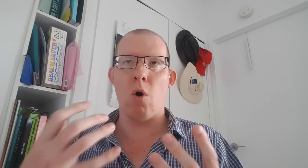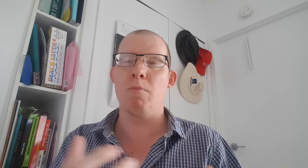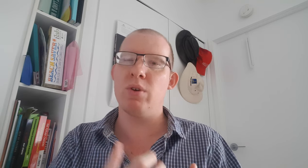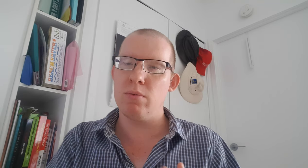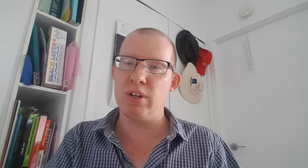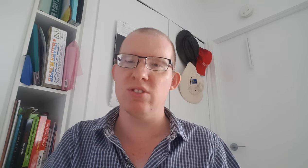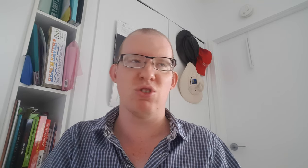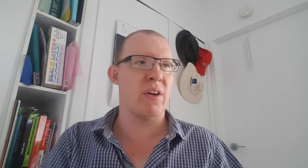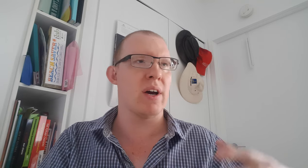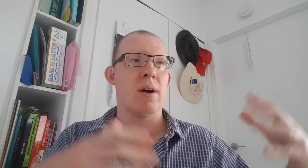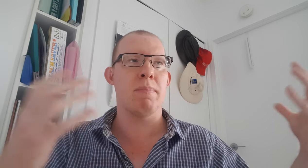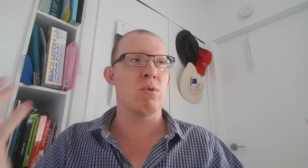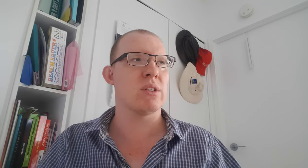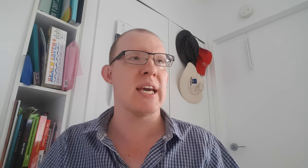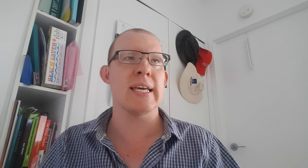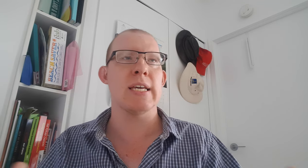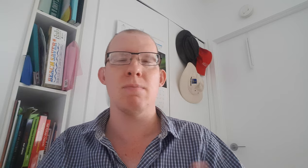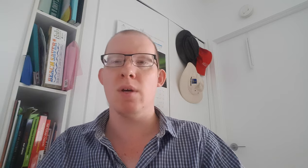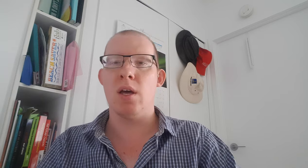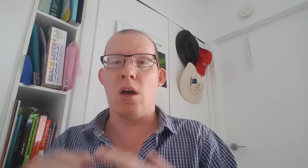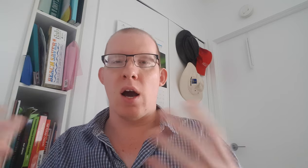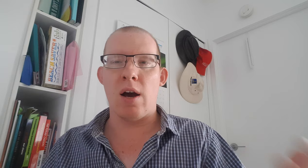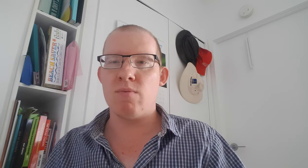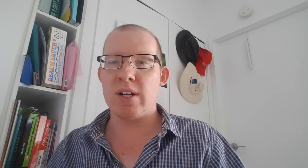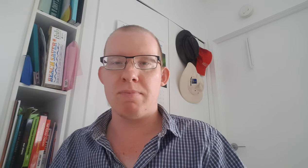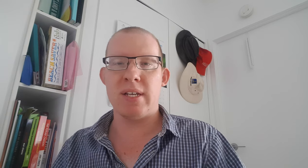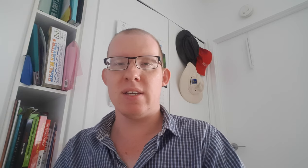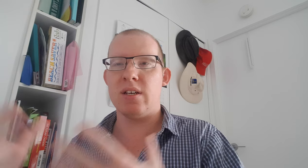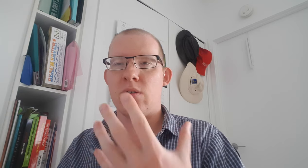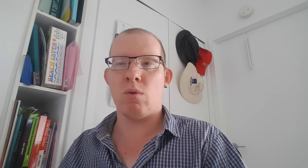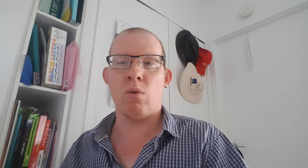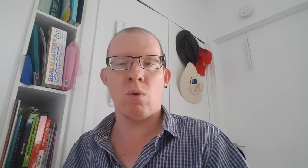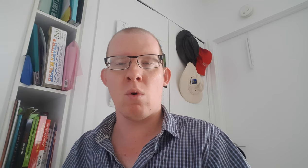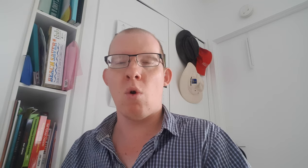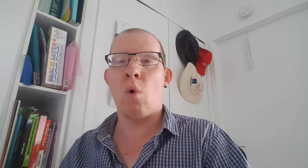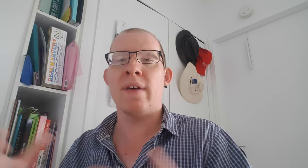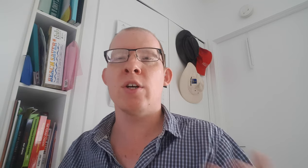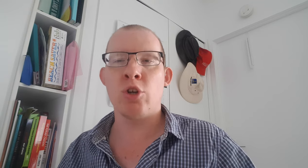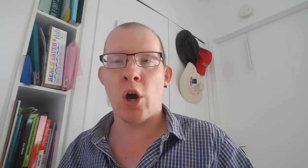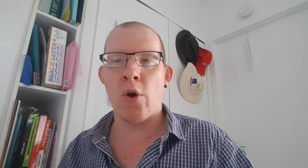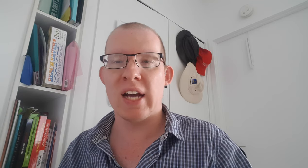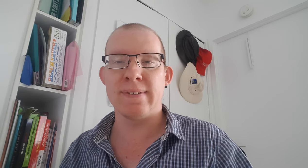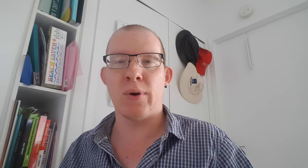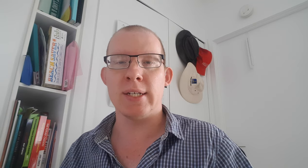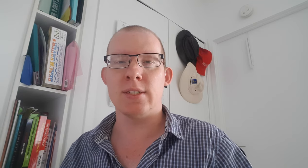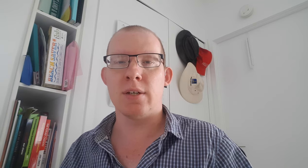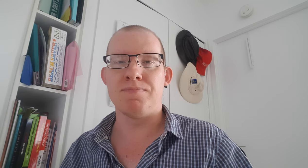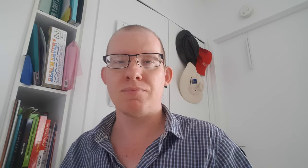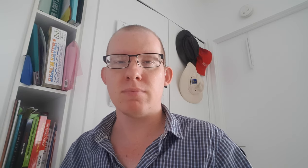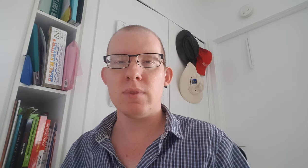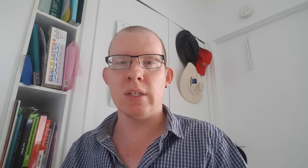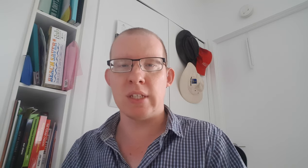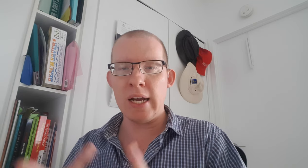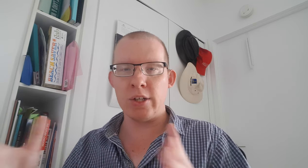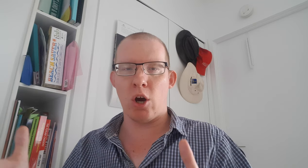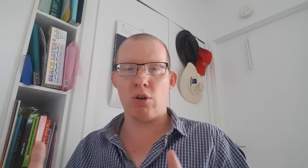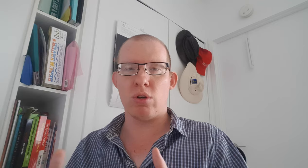help you bring together build a team, run a business or whatever you go as friends. A dating coach